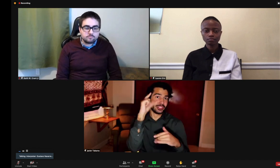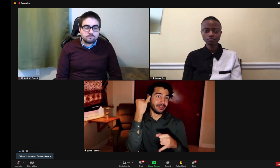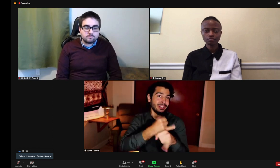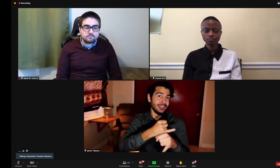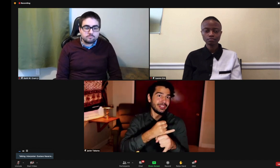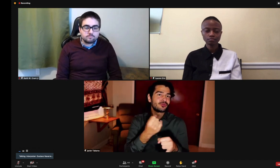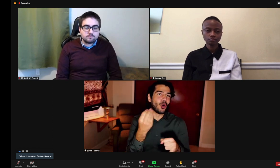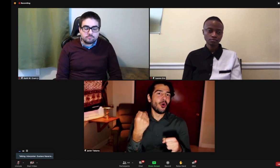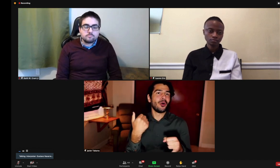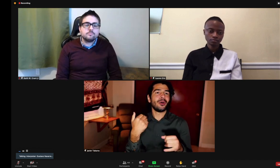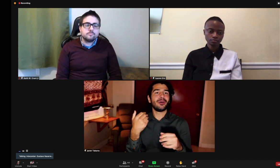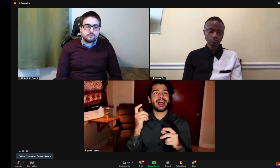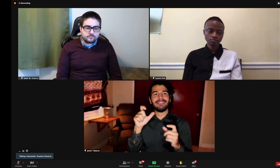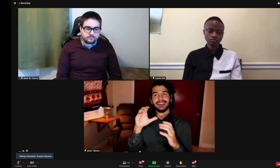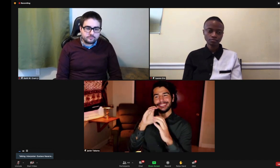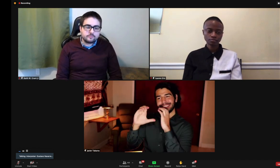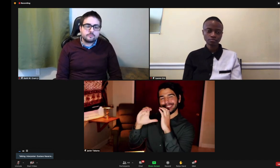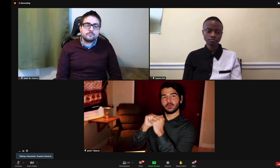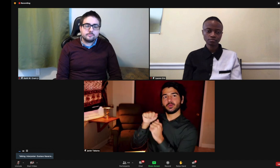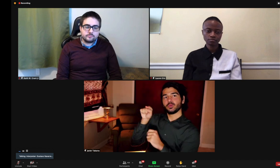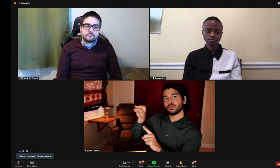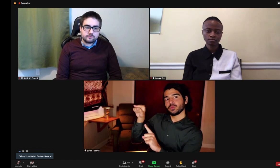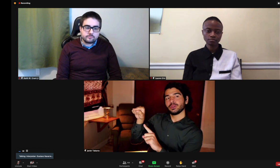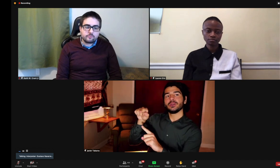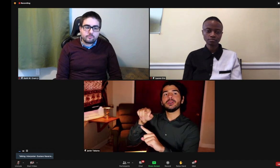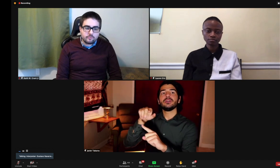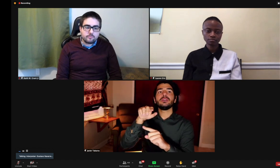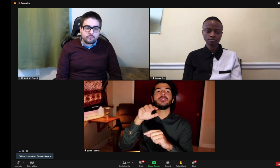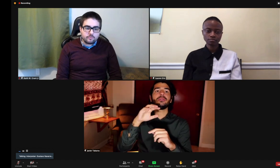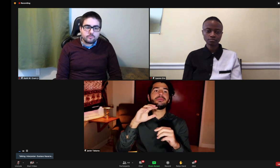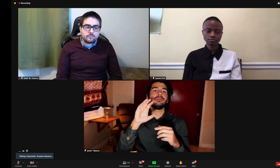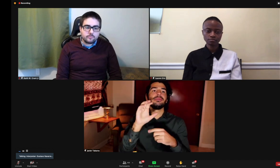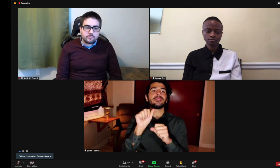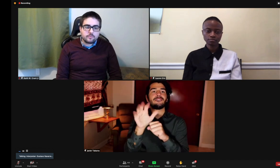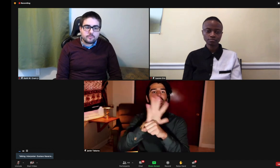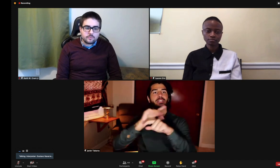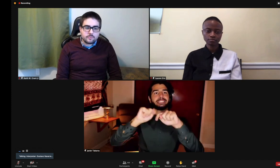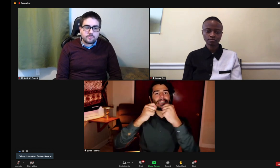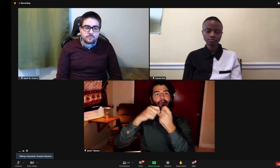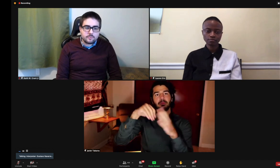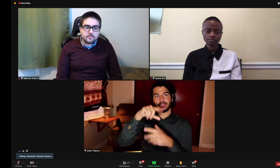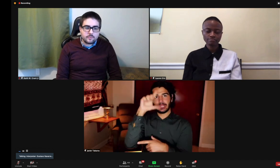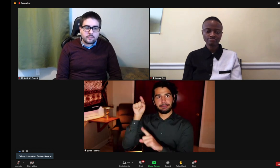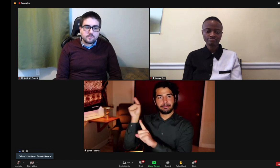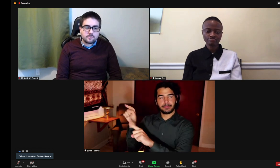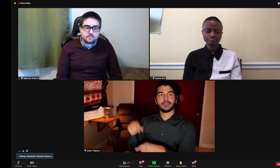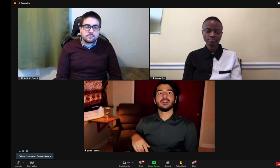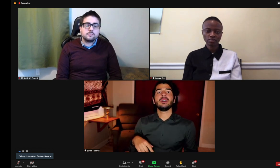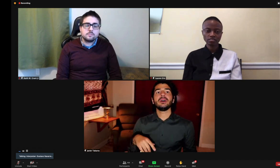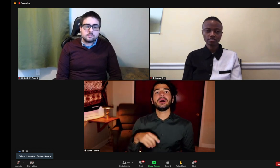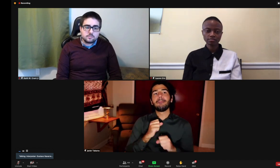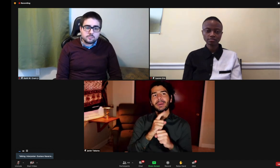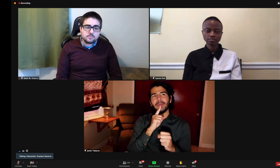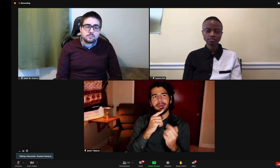the filming. And now that we only have to wait one week, so we have a communication system to be able to do that within the COVID-19